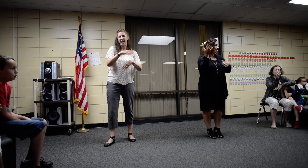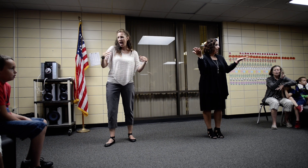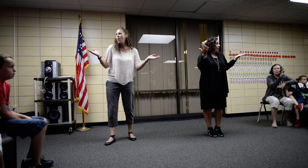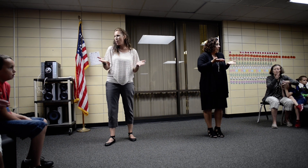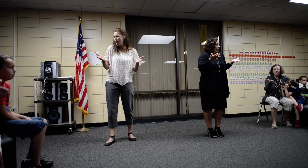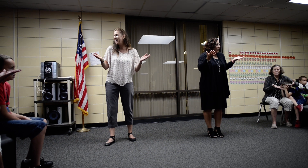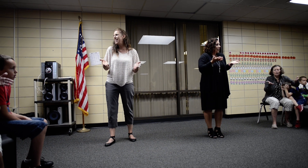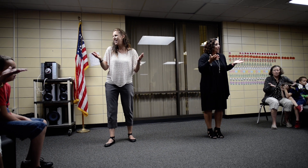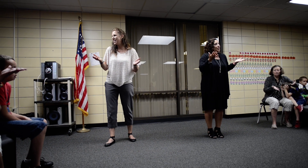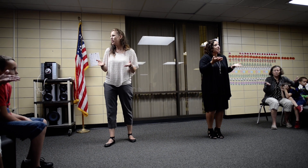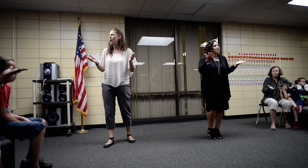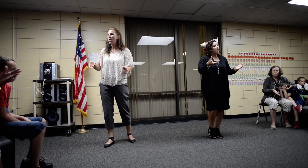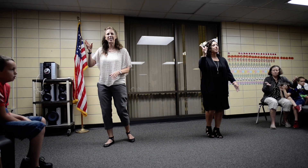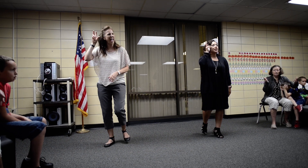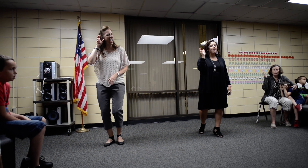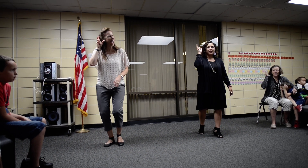What is your sound?